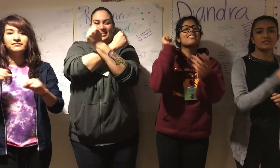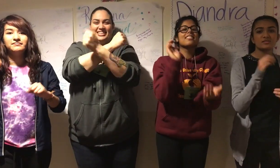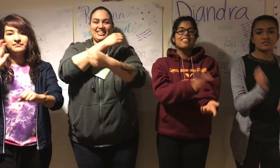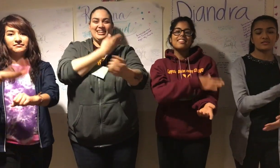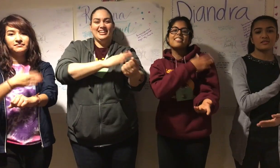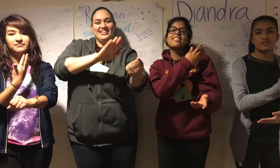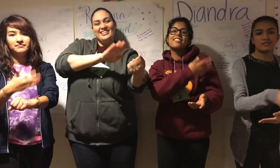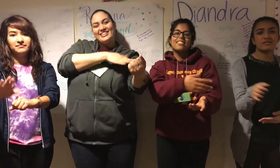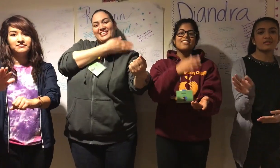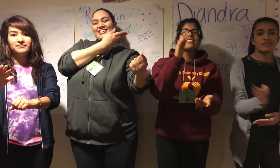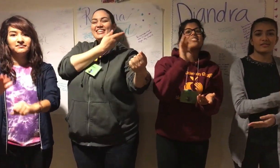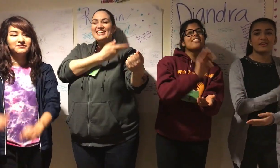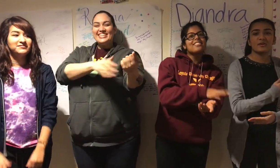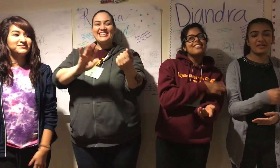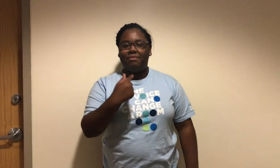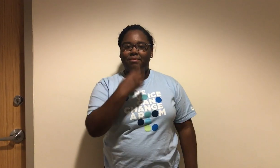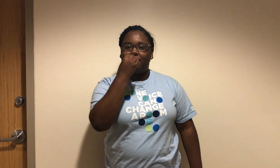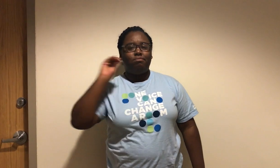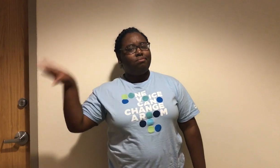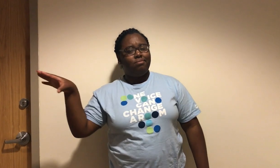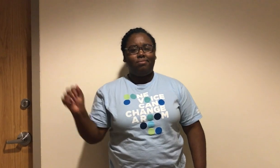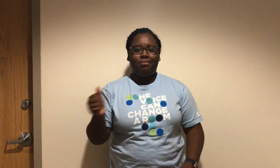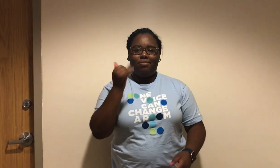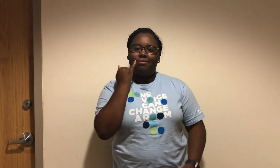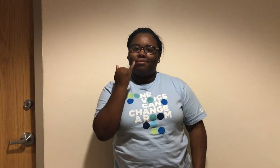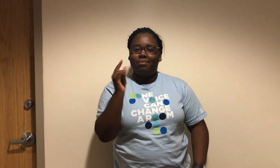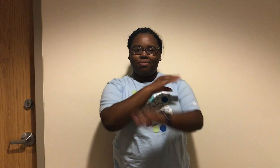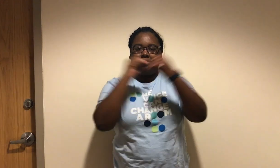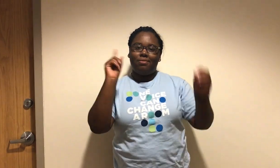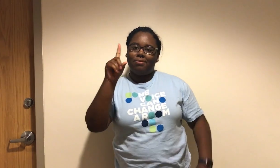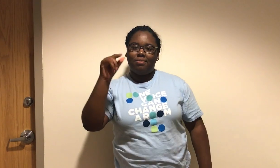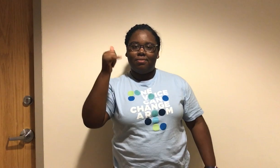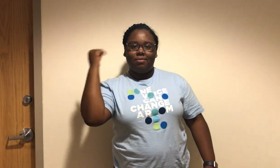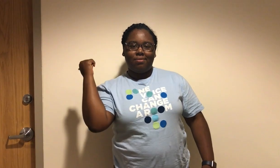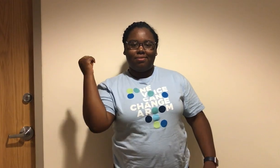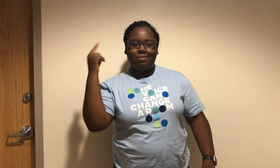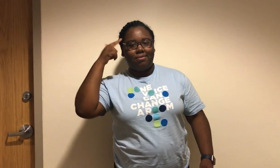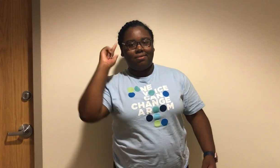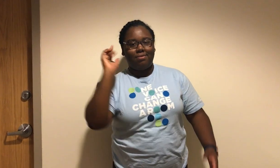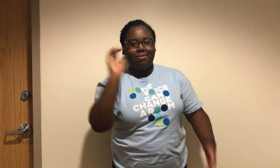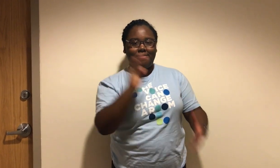song And I don't really care if nobody else believes